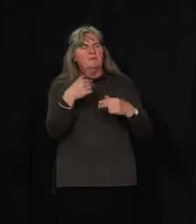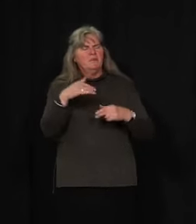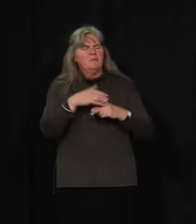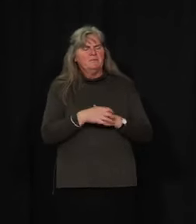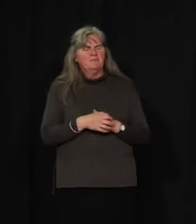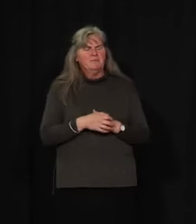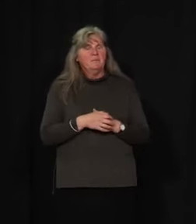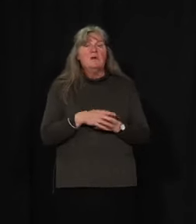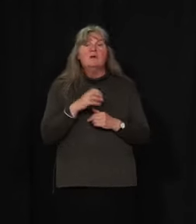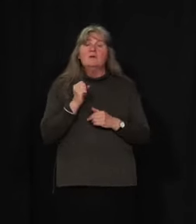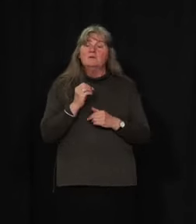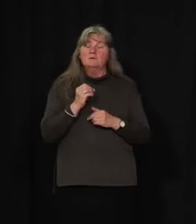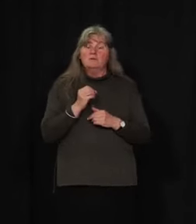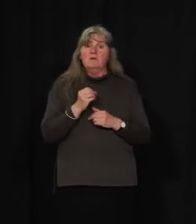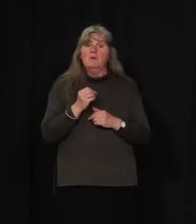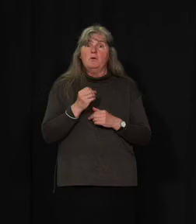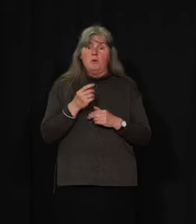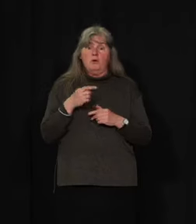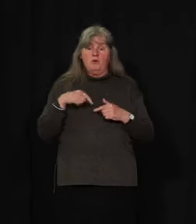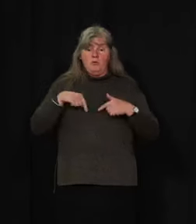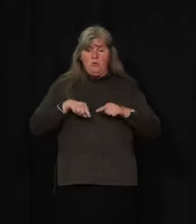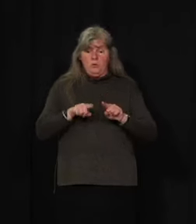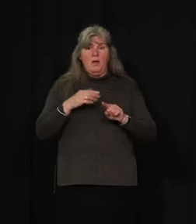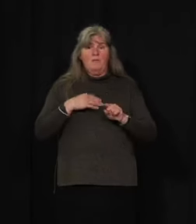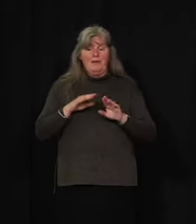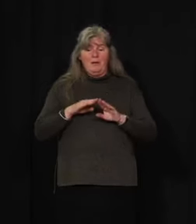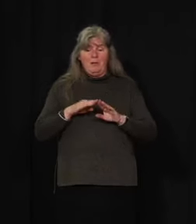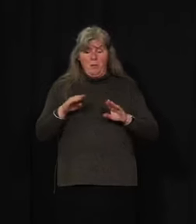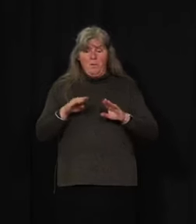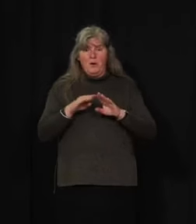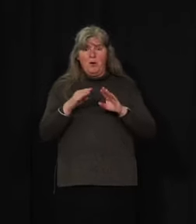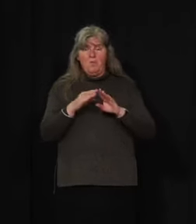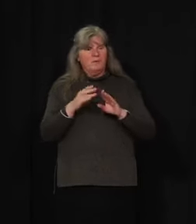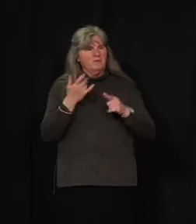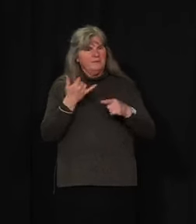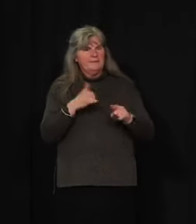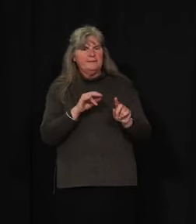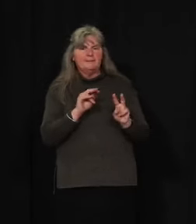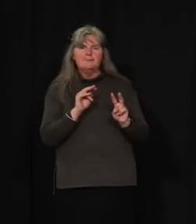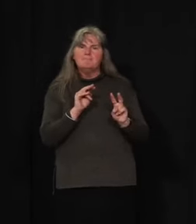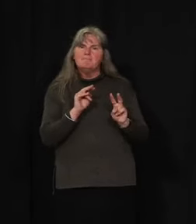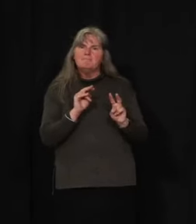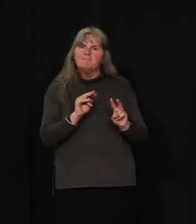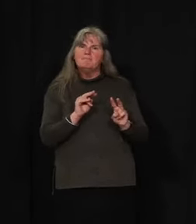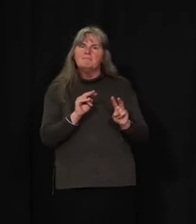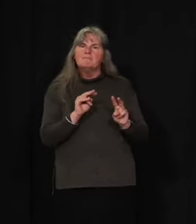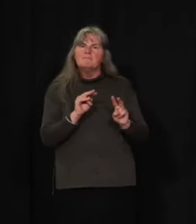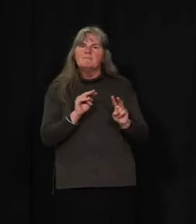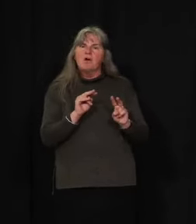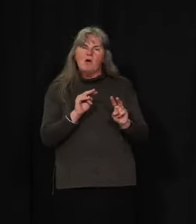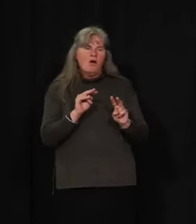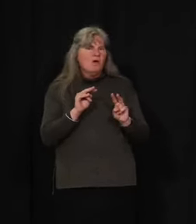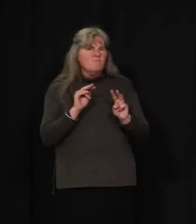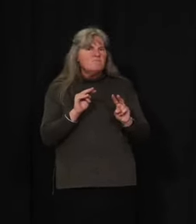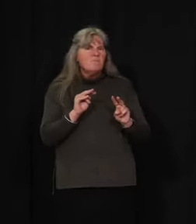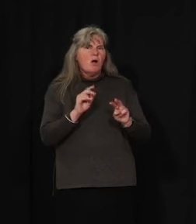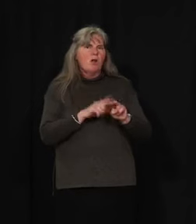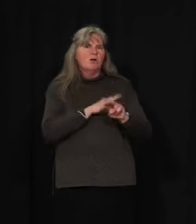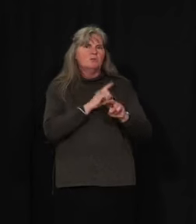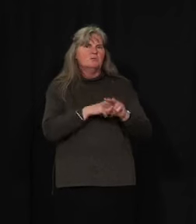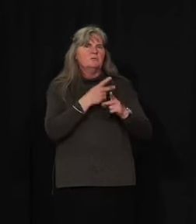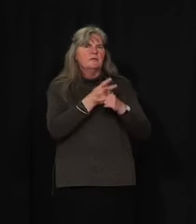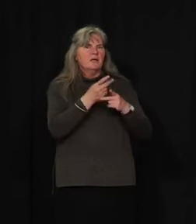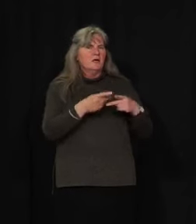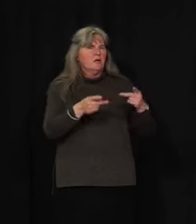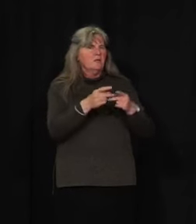proceed through the opening phases, that we reinforce the protections to our long-term care. So